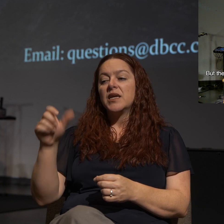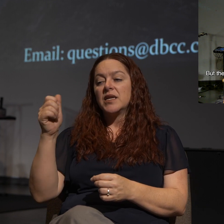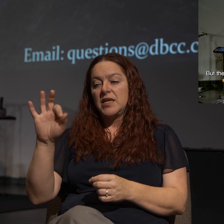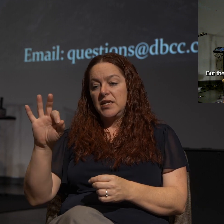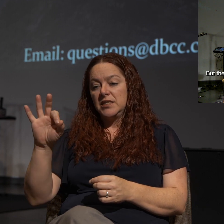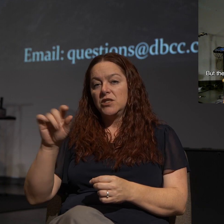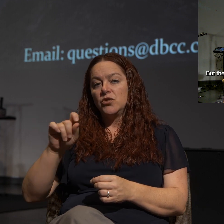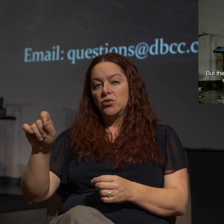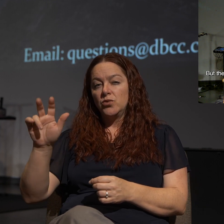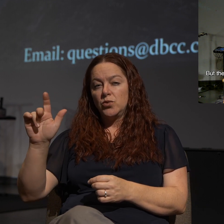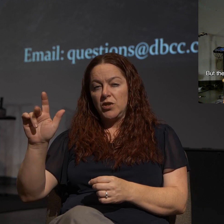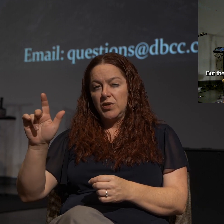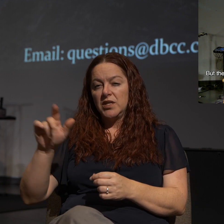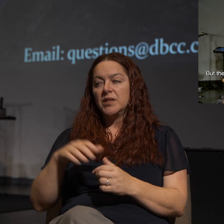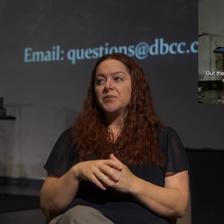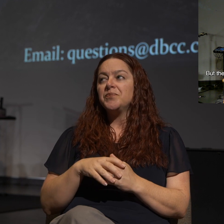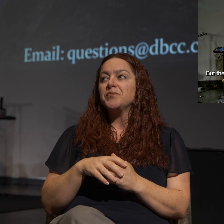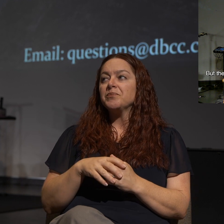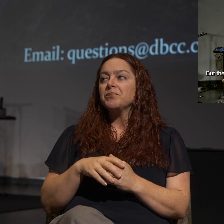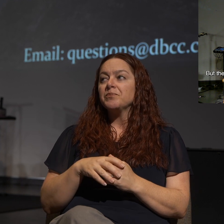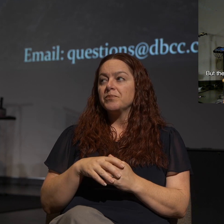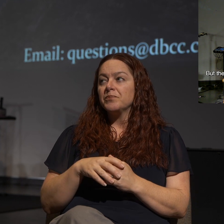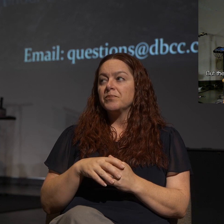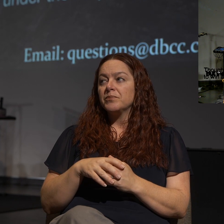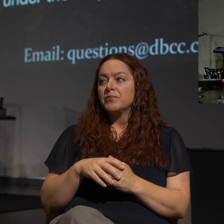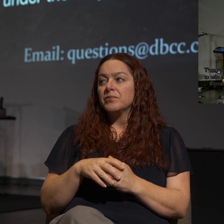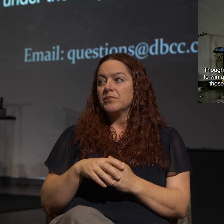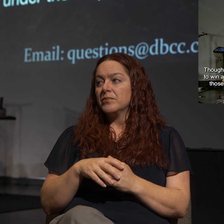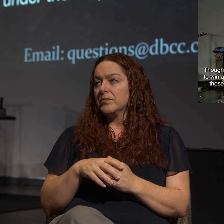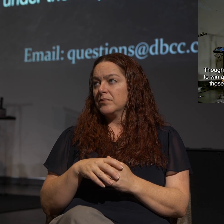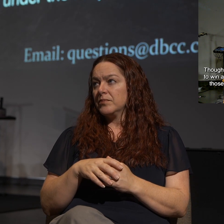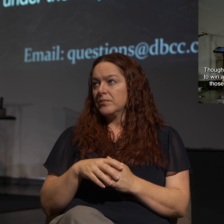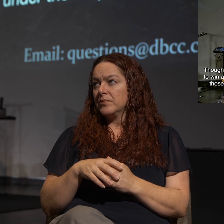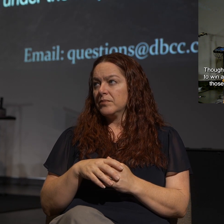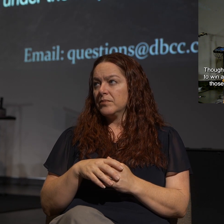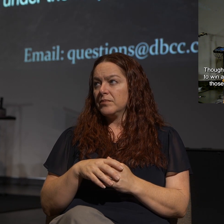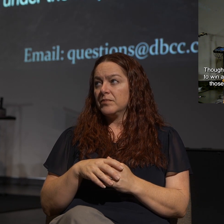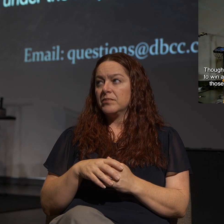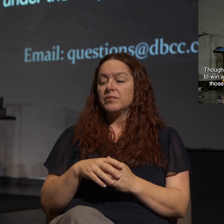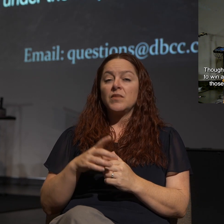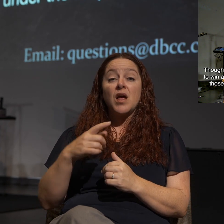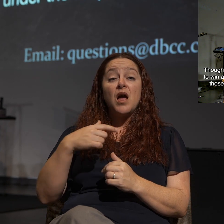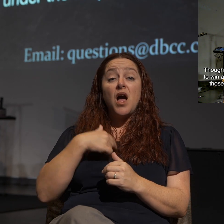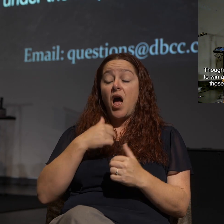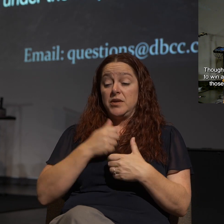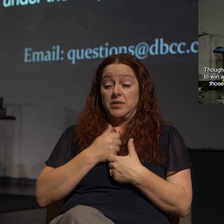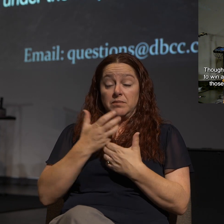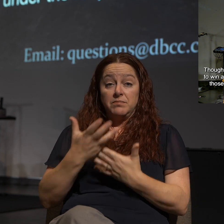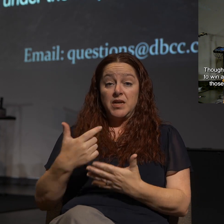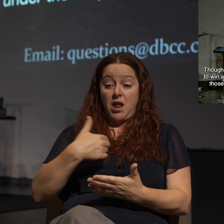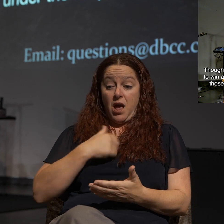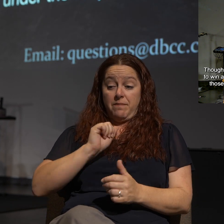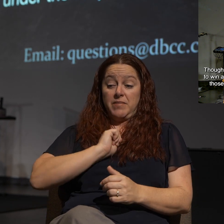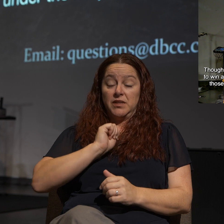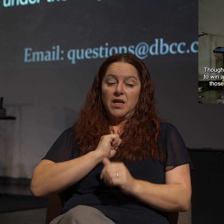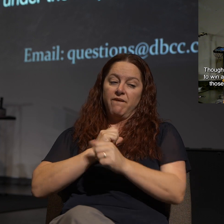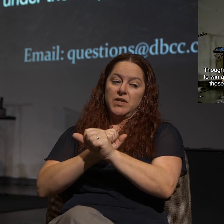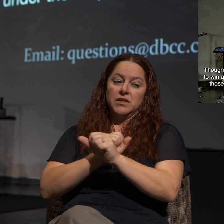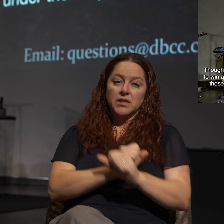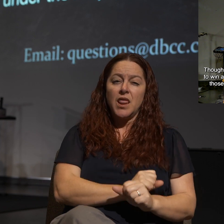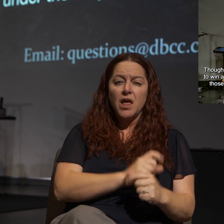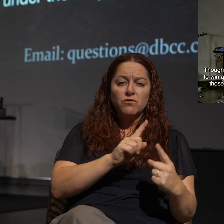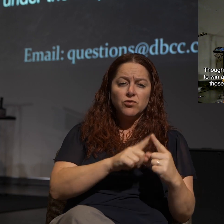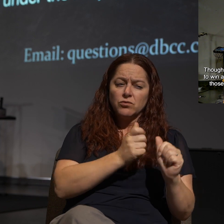23. And it goes like this. Though I am free and belong to no one, Paul says, I have made myself a slave to everyone.